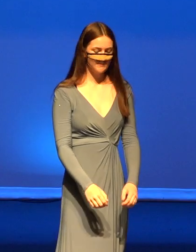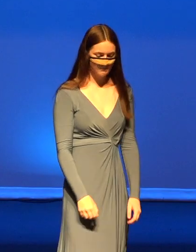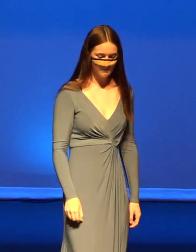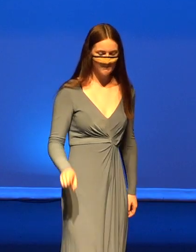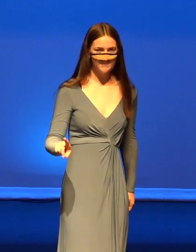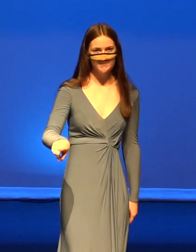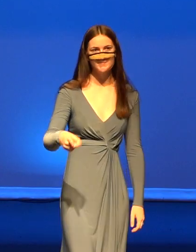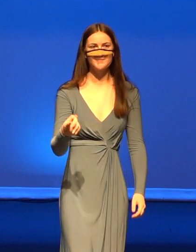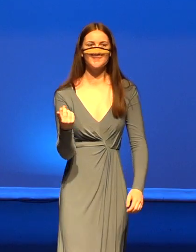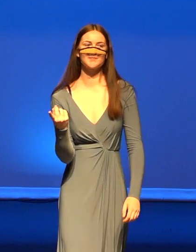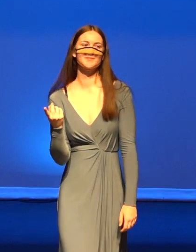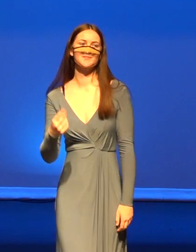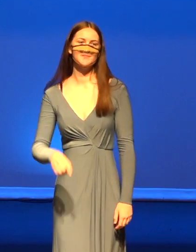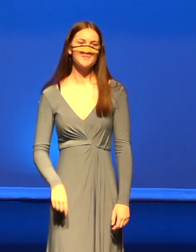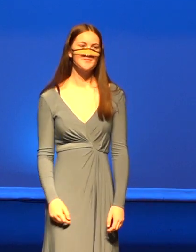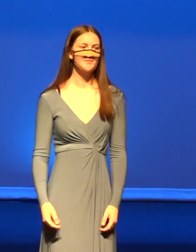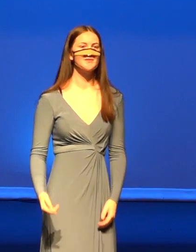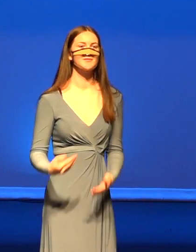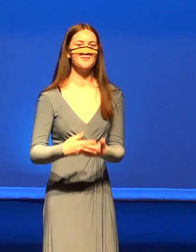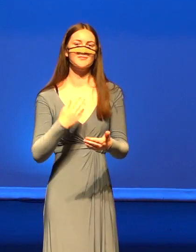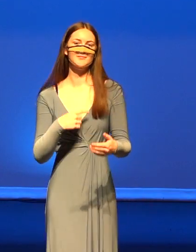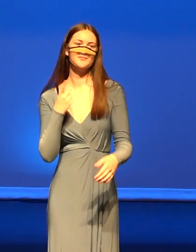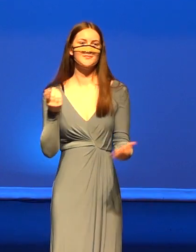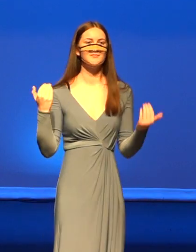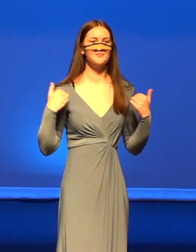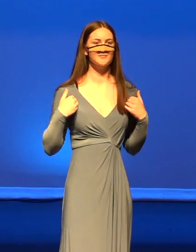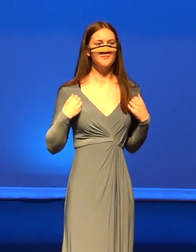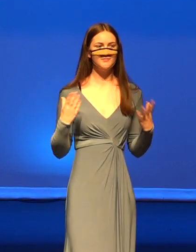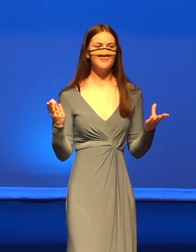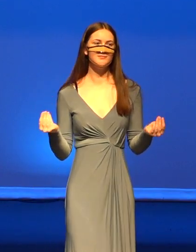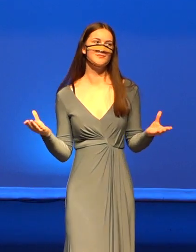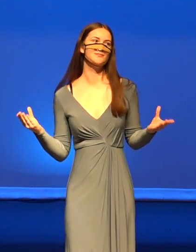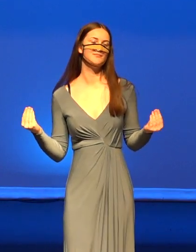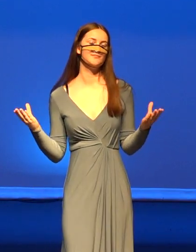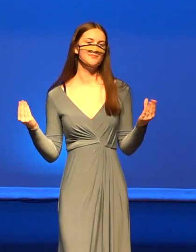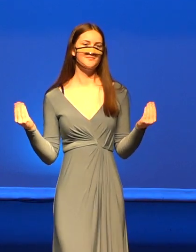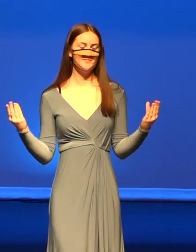You better hurry up before the spring cause come on.